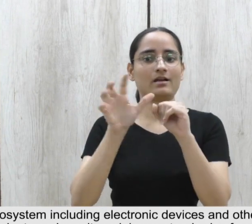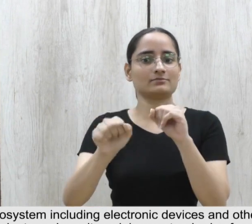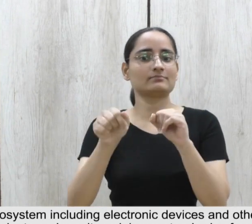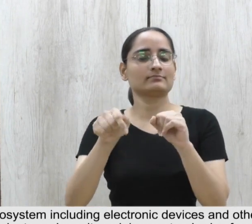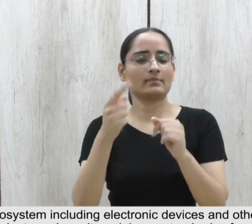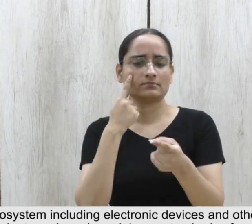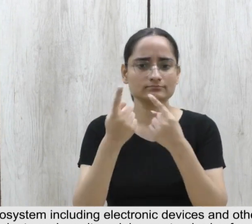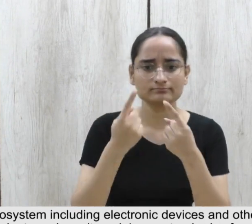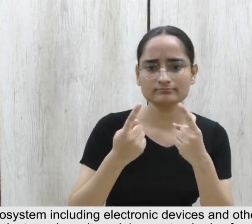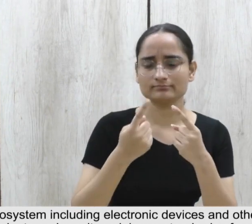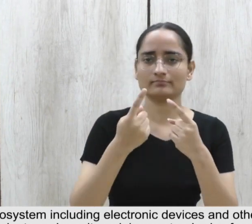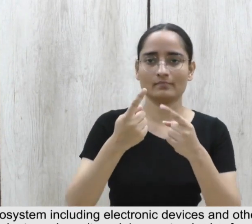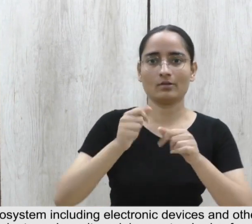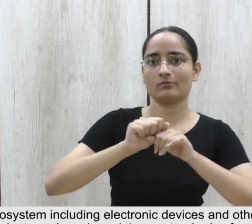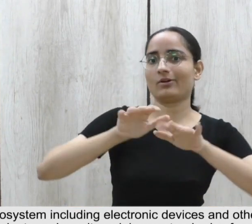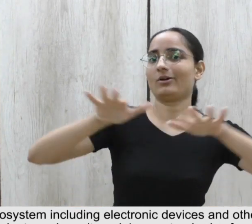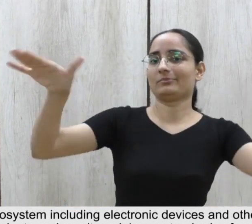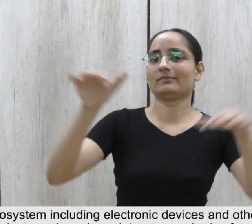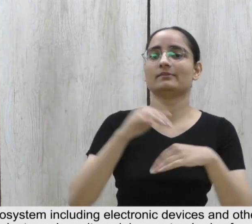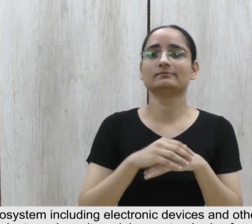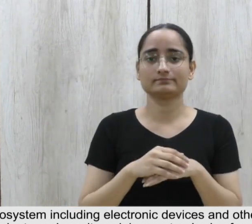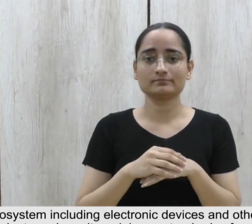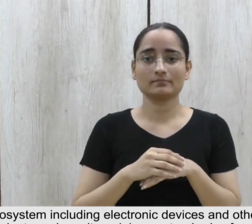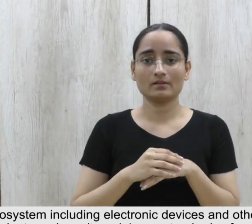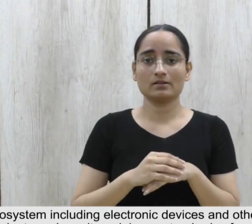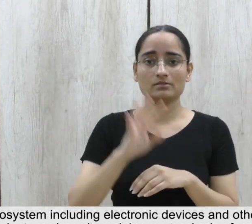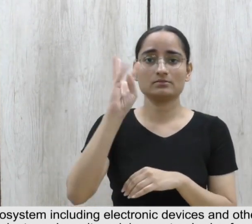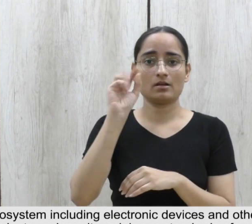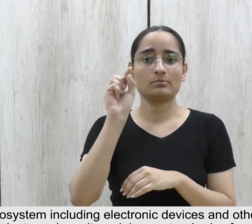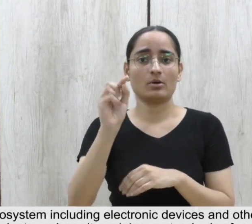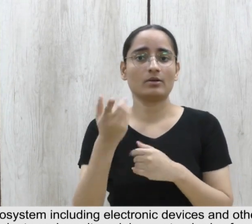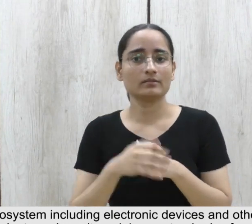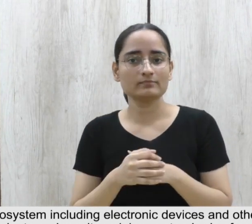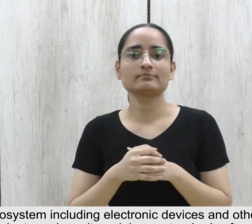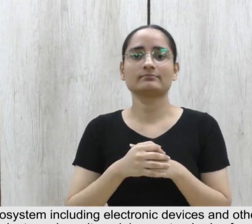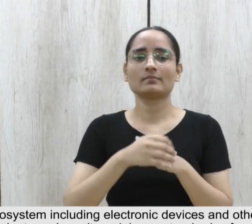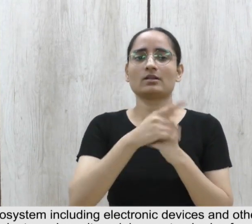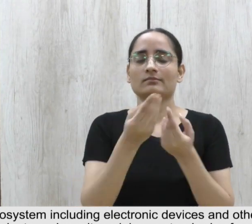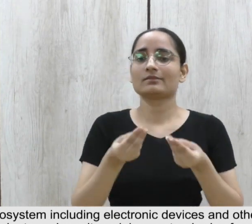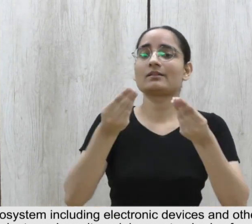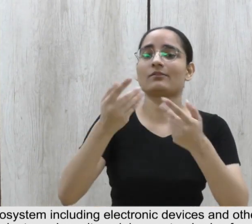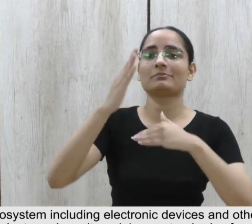3. Promulgate and monitor minimum standards of accessibility.